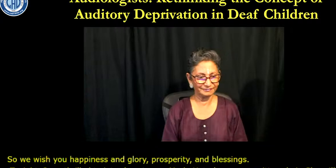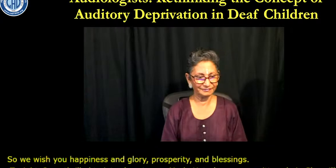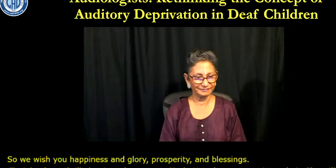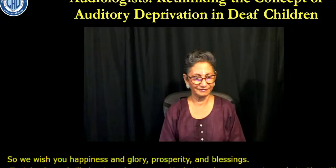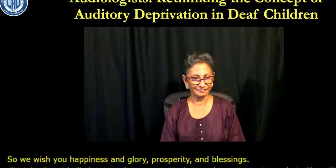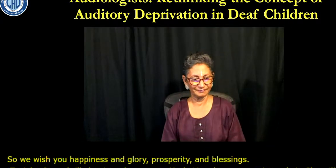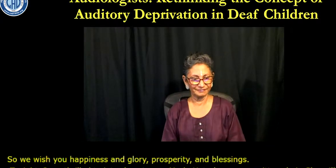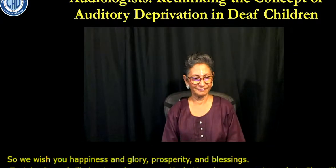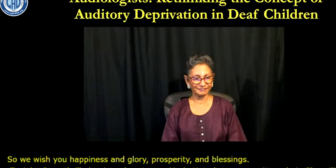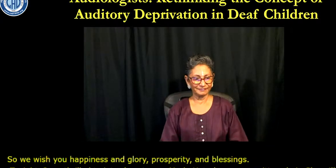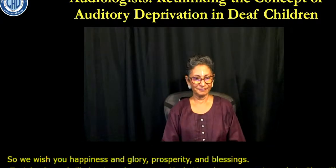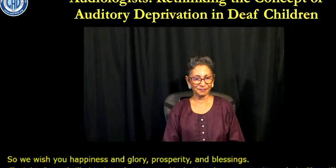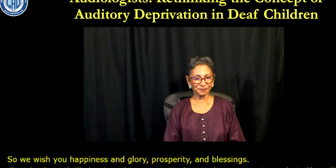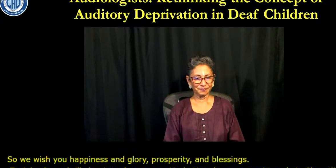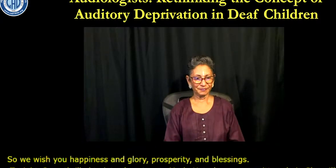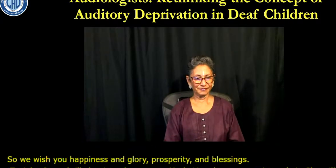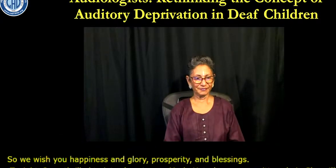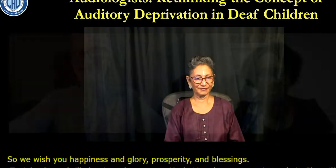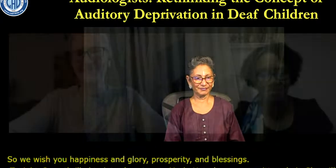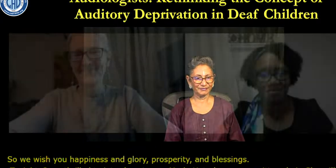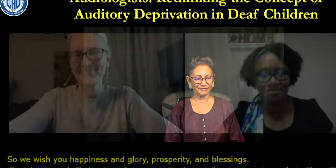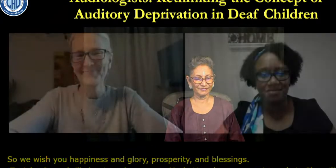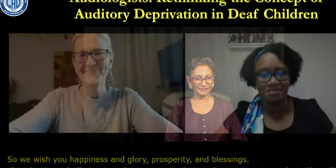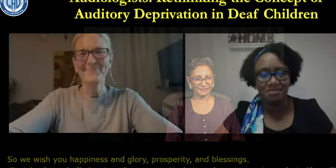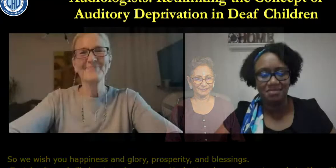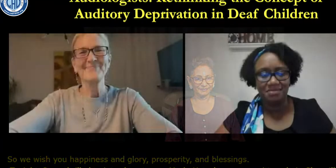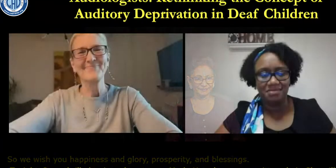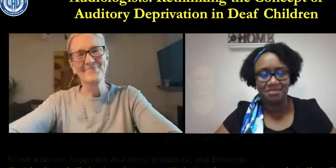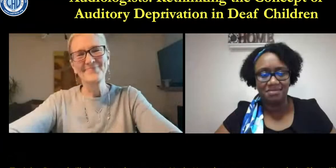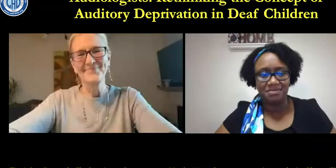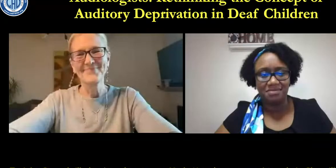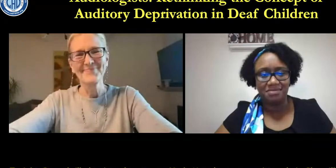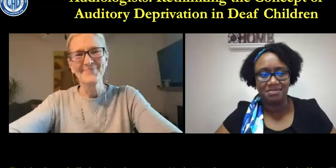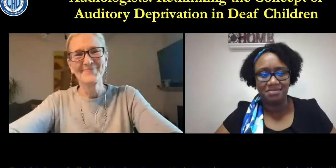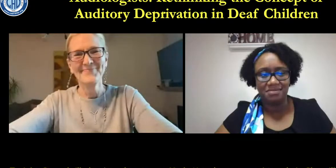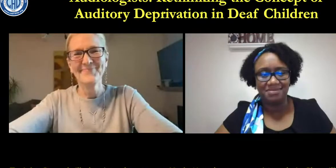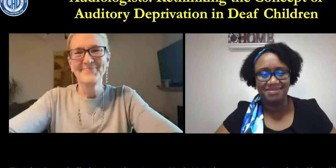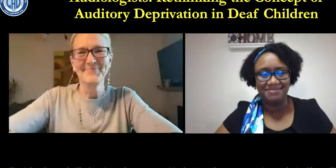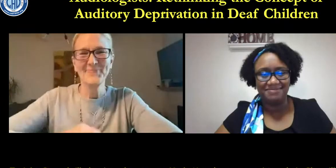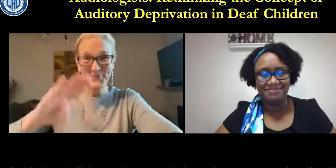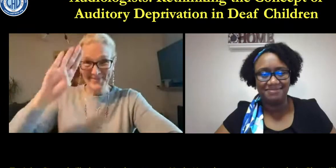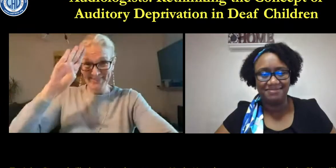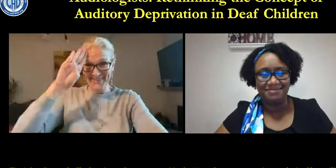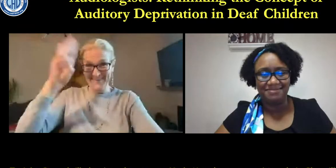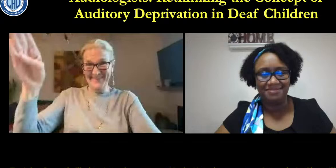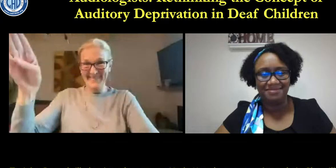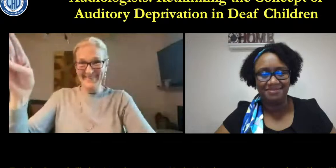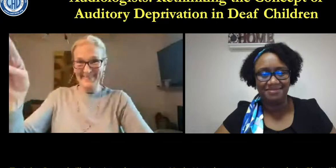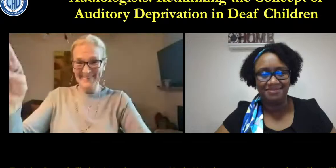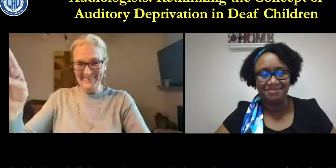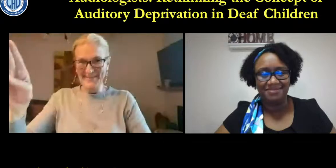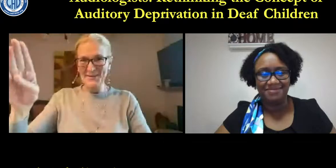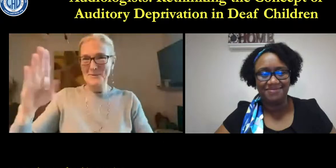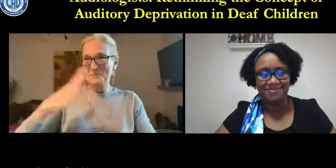Our speaker tonight will be introduced by Marla. So Marla, take it away.